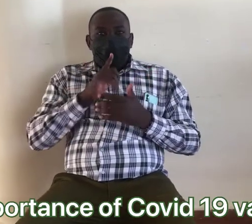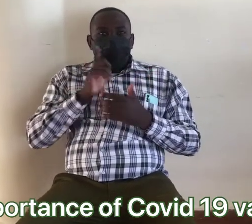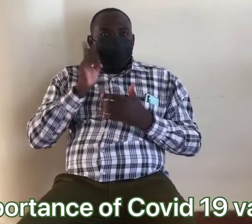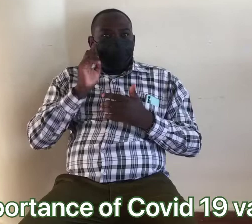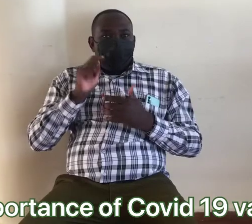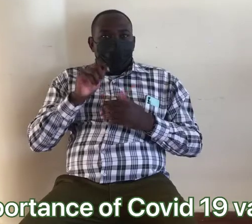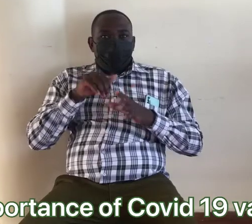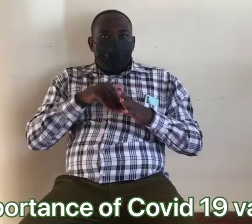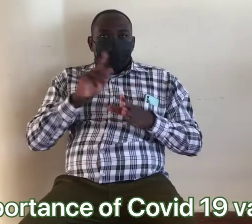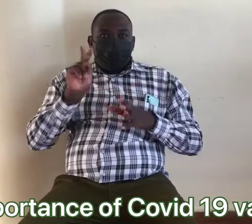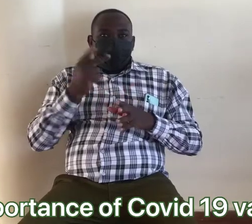COVID.